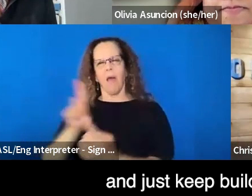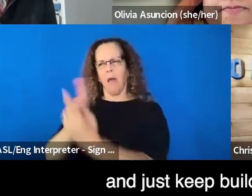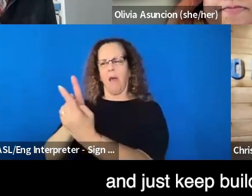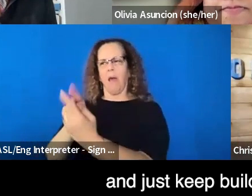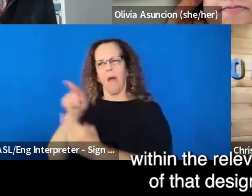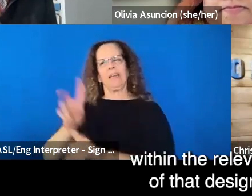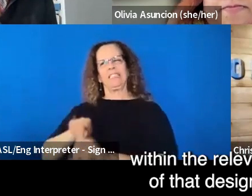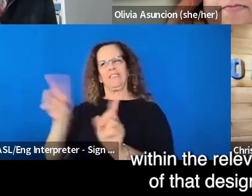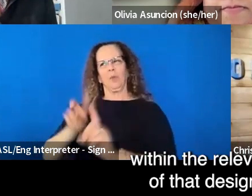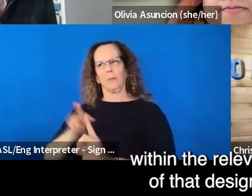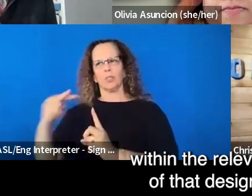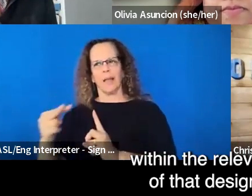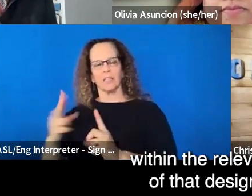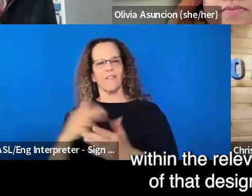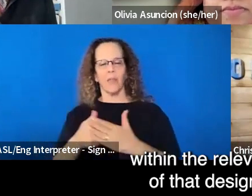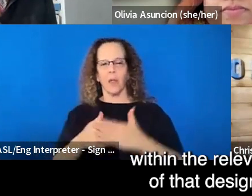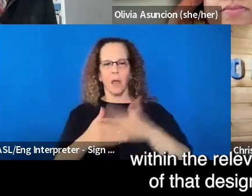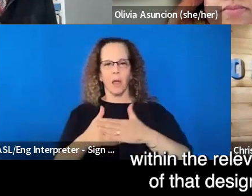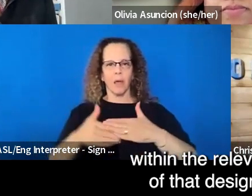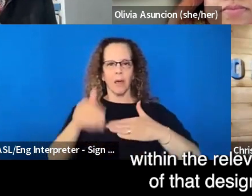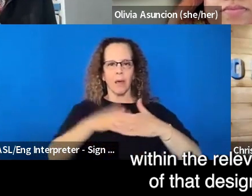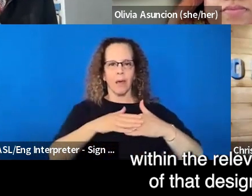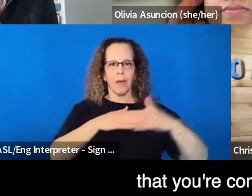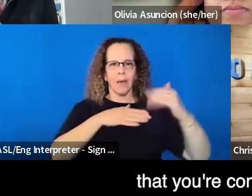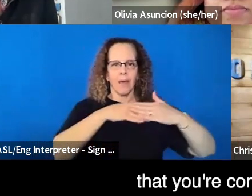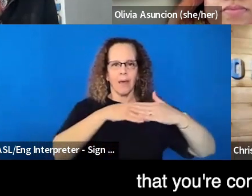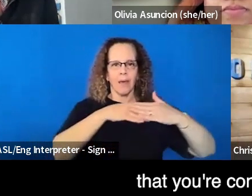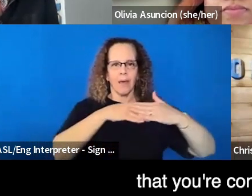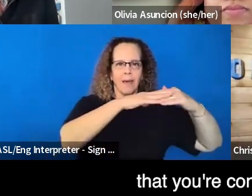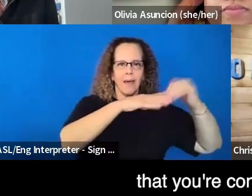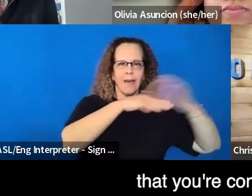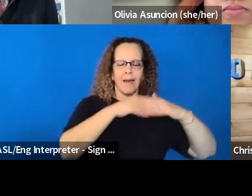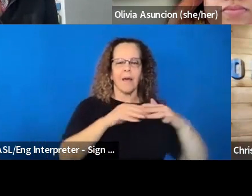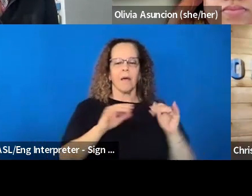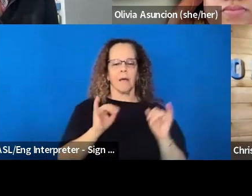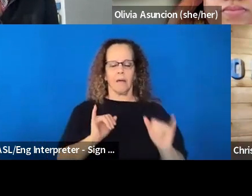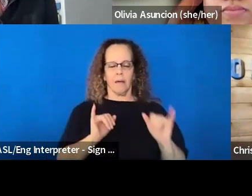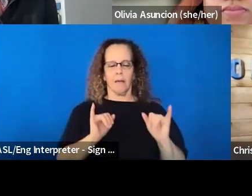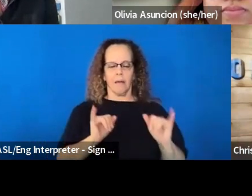layers within the relevant layers of that design space that you're considering.